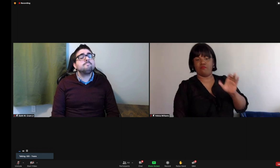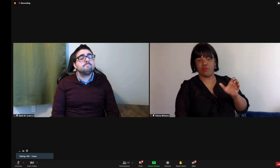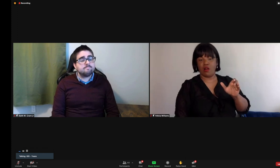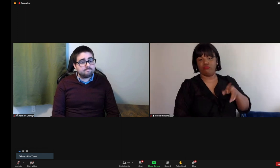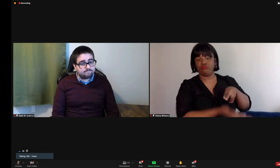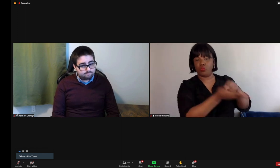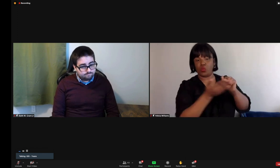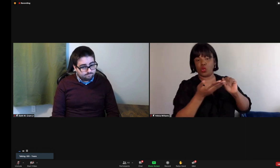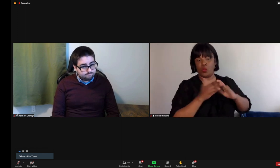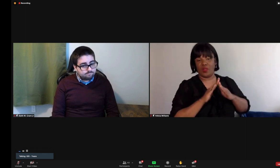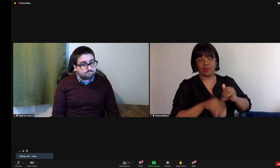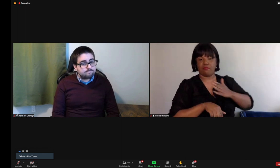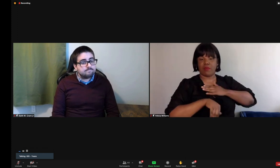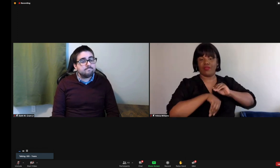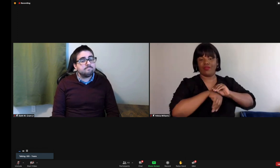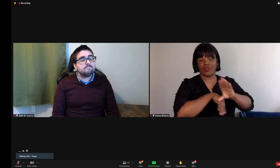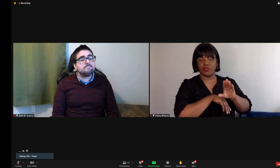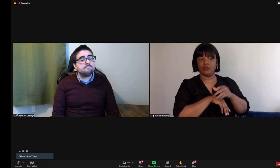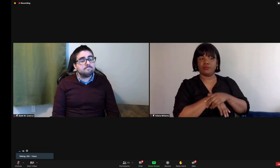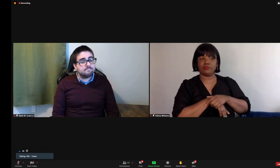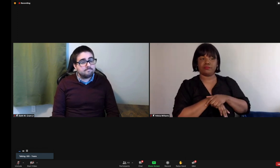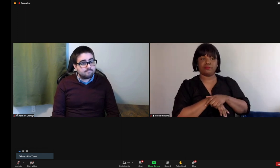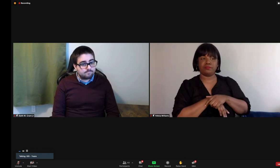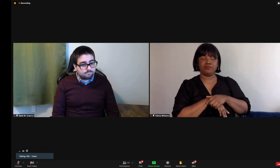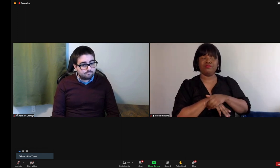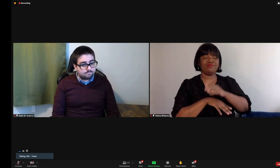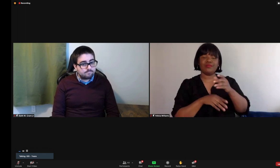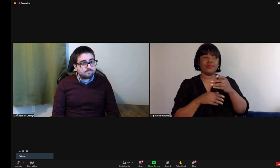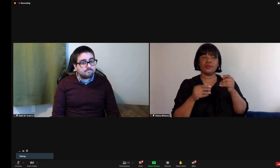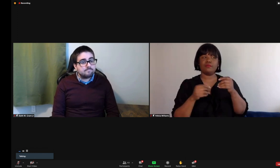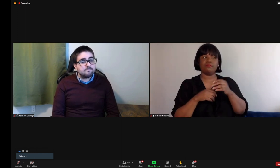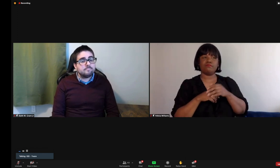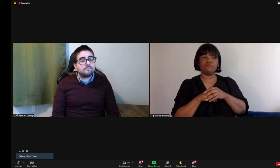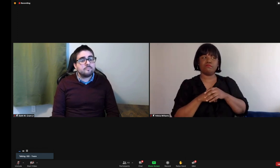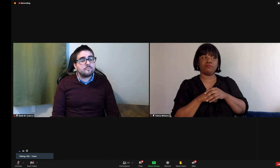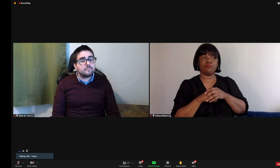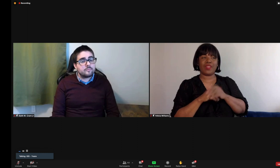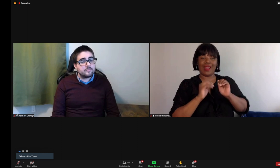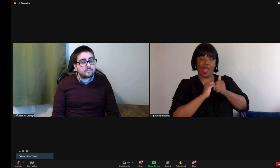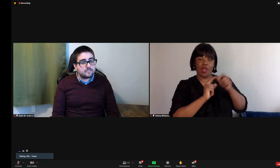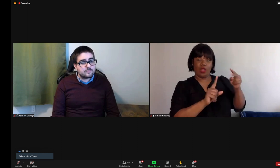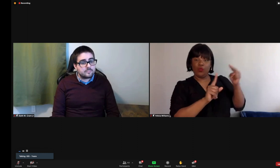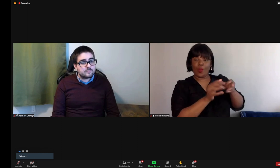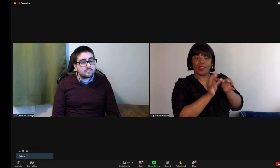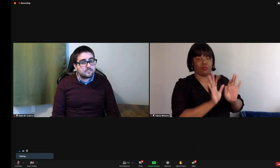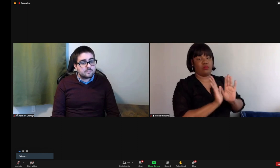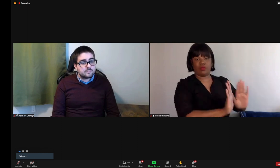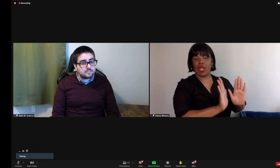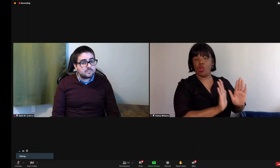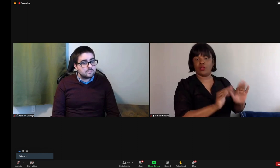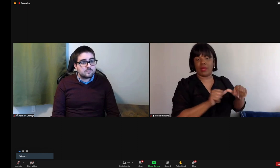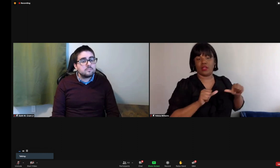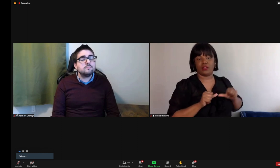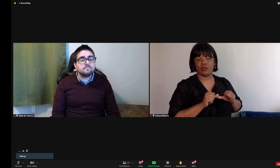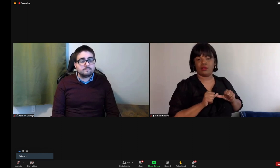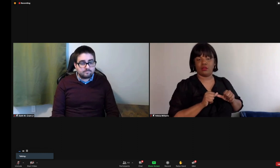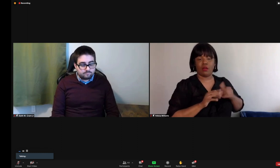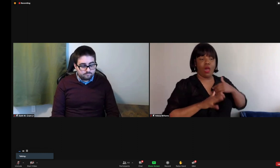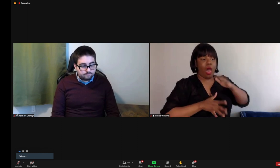But for the most part, we want to have the substantive consulting coming from BIPOC folks. You know, when it comes to